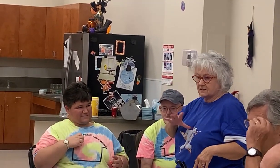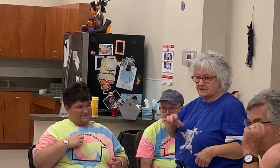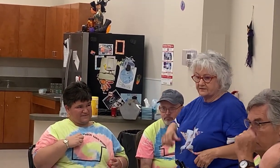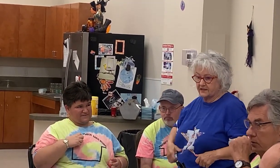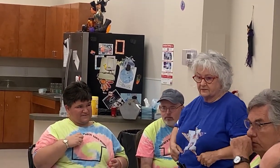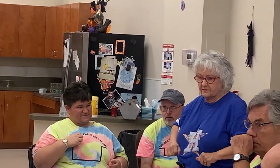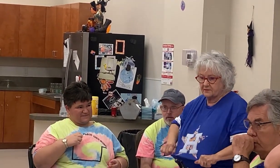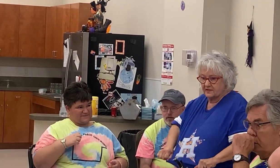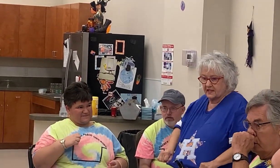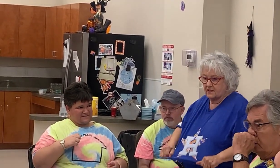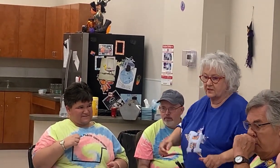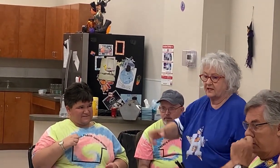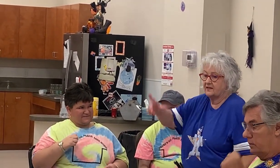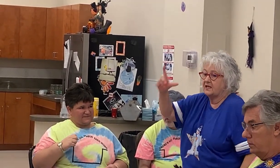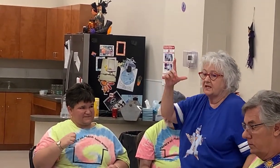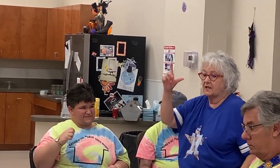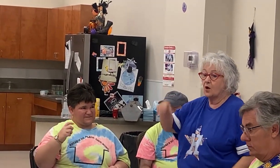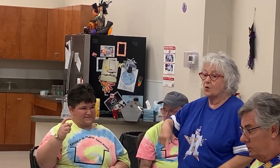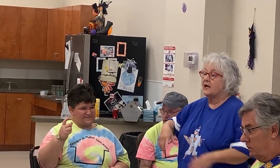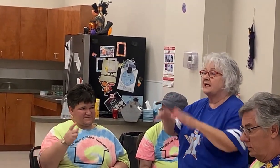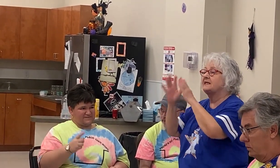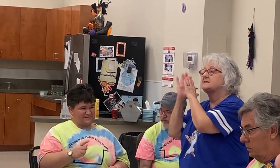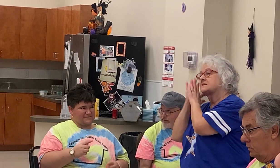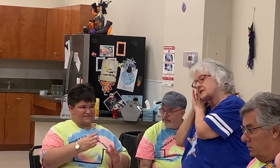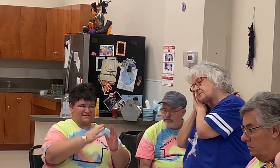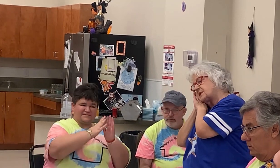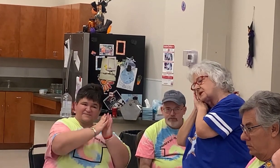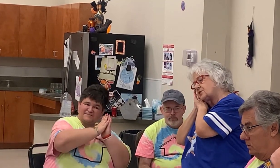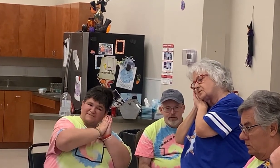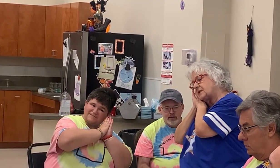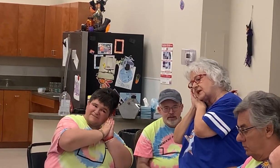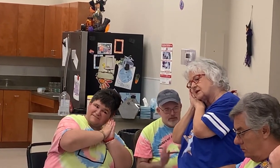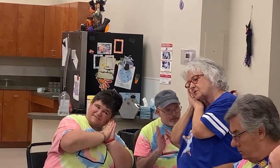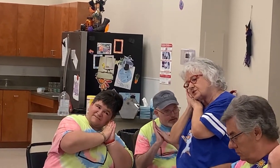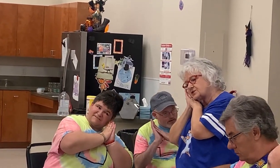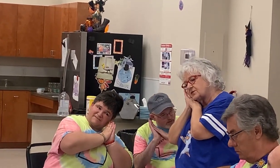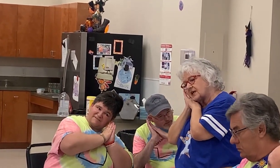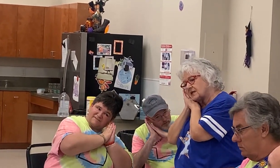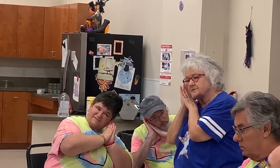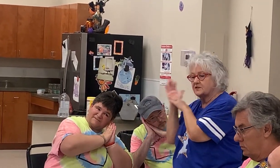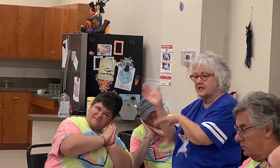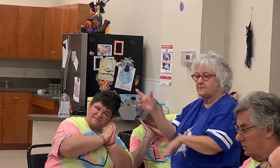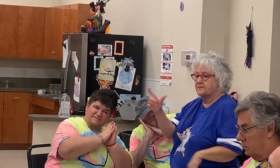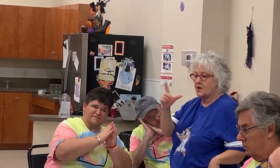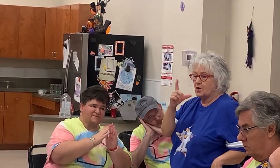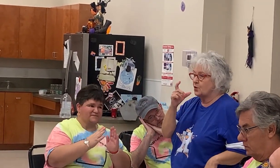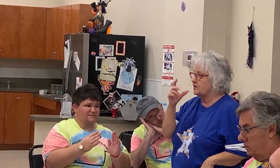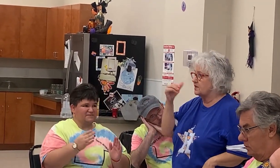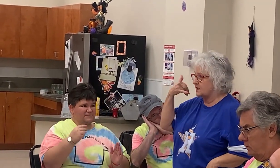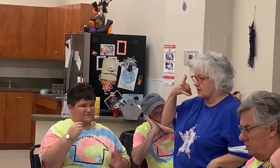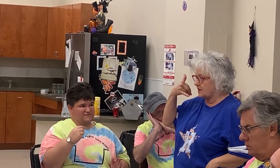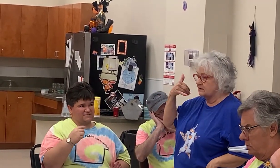said... Make it Man... Oh, and he's sleeping in here, baby. Let's do that, okay? Who are you going to call?